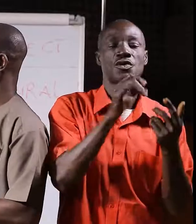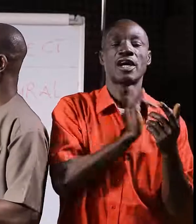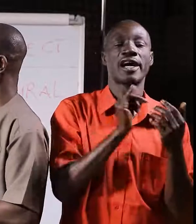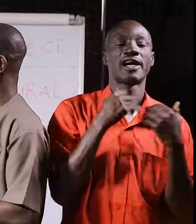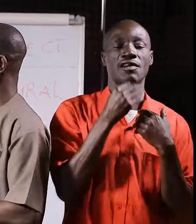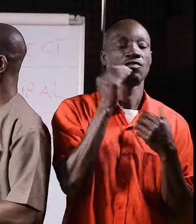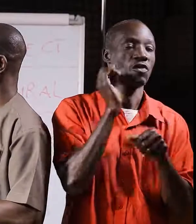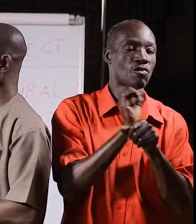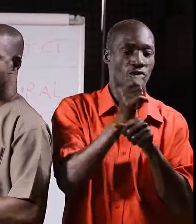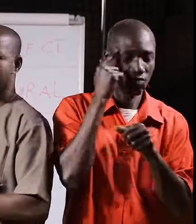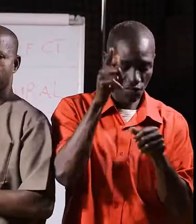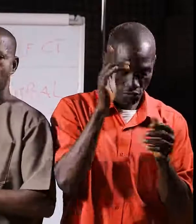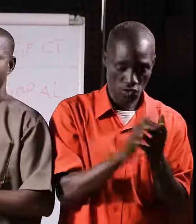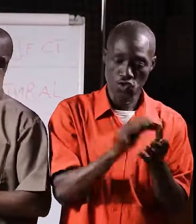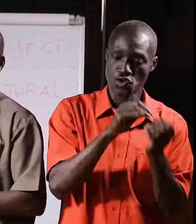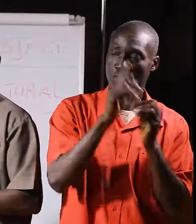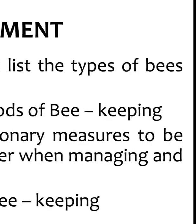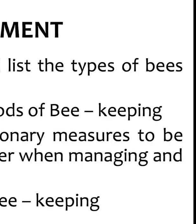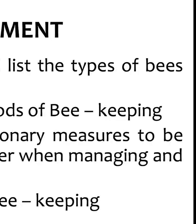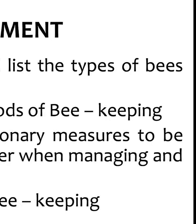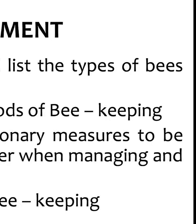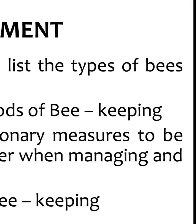assignment. Question number one.